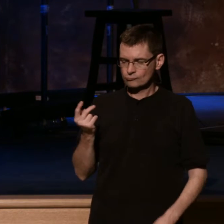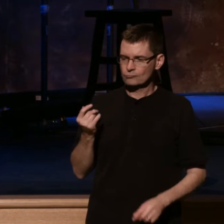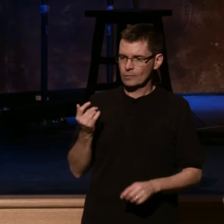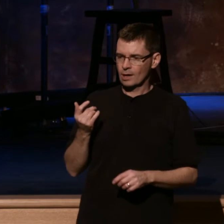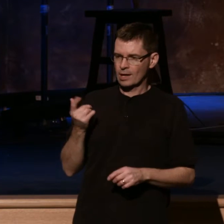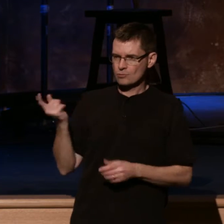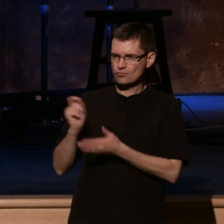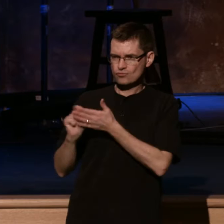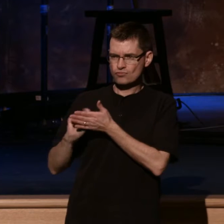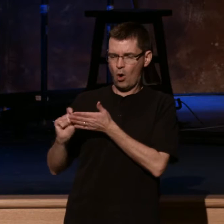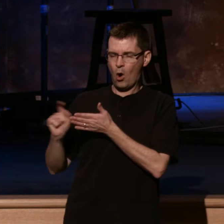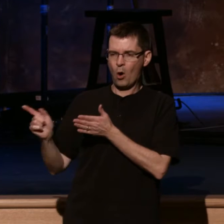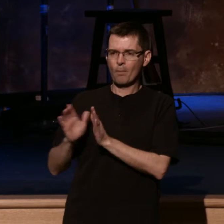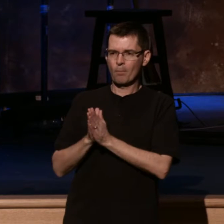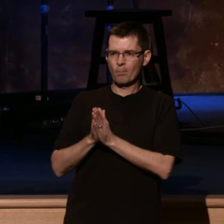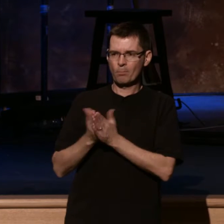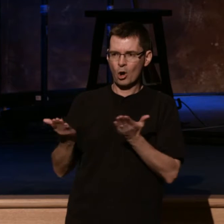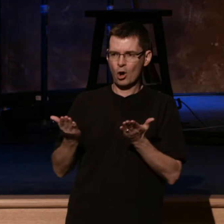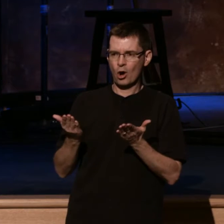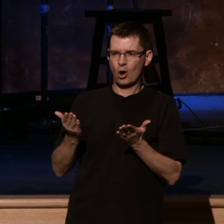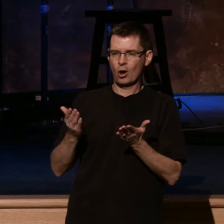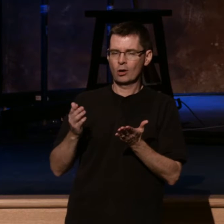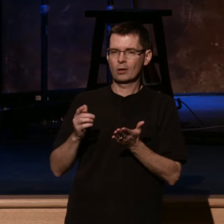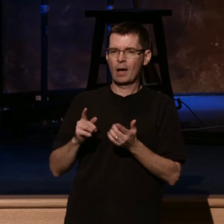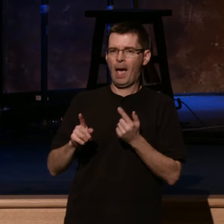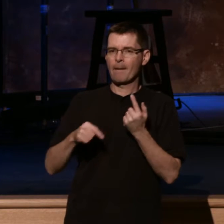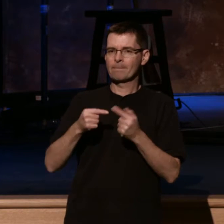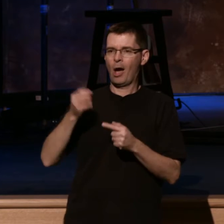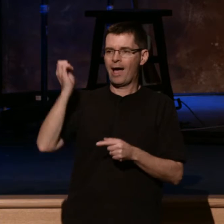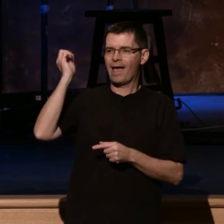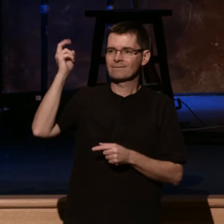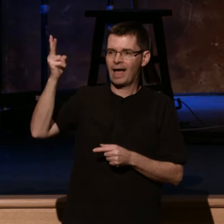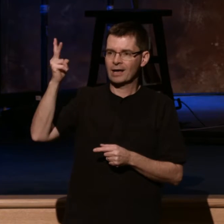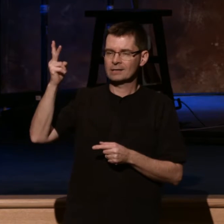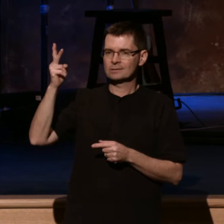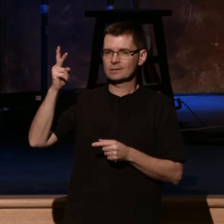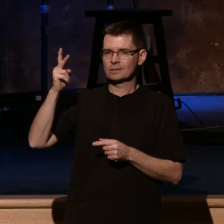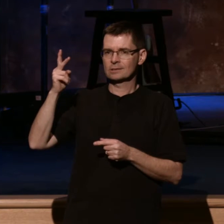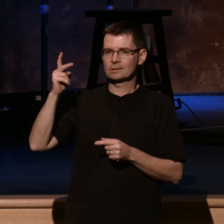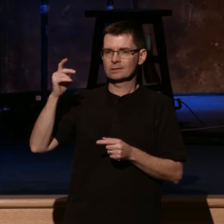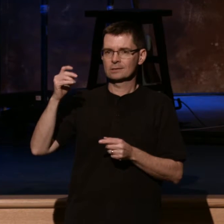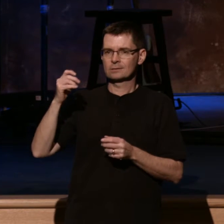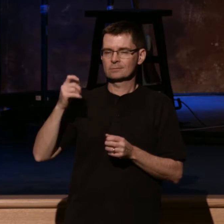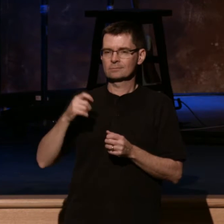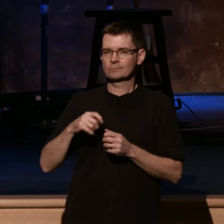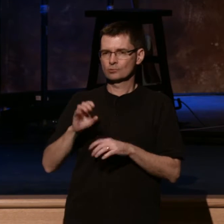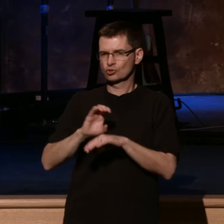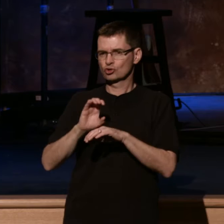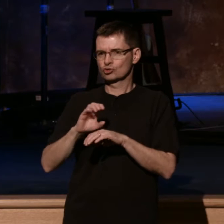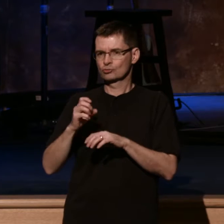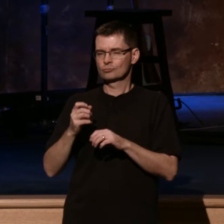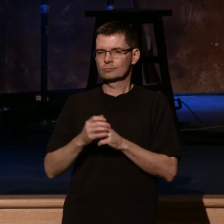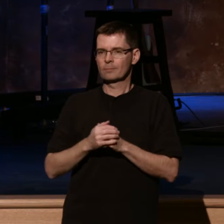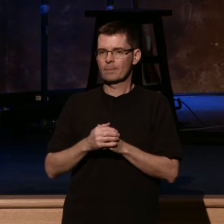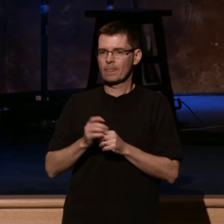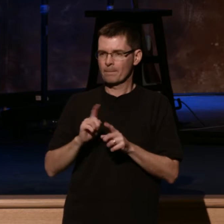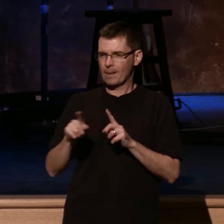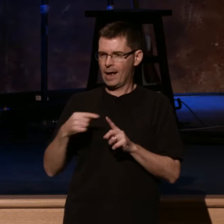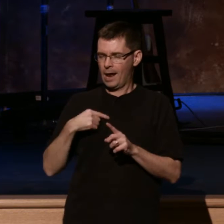Evangelical Recession. I won't give you the totality of it. But four things he said that I think were so riveting. He has all